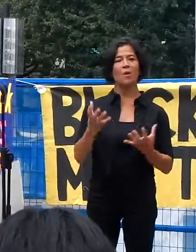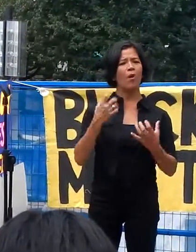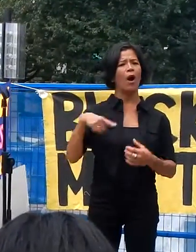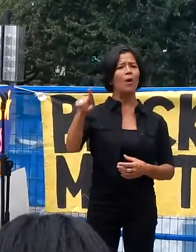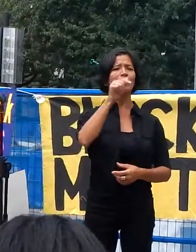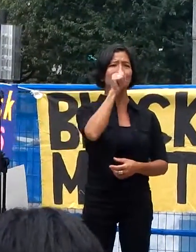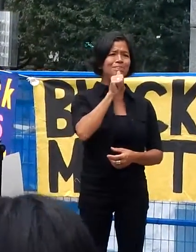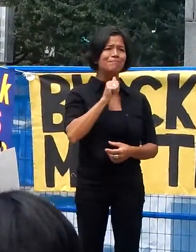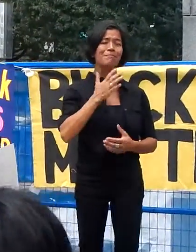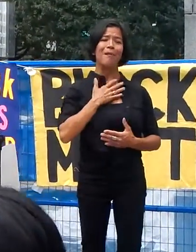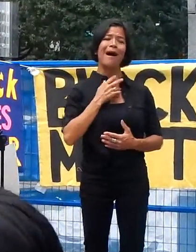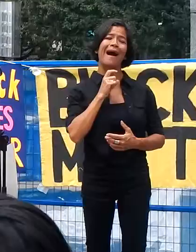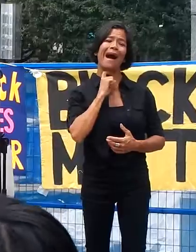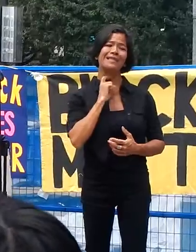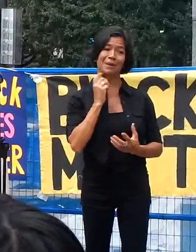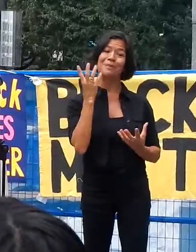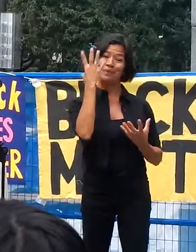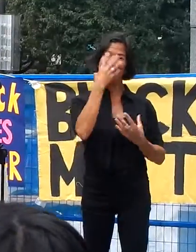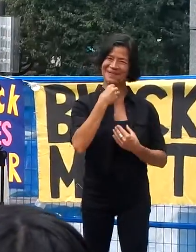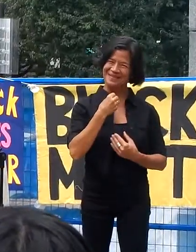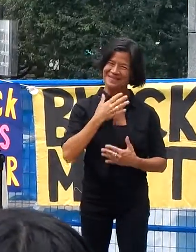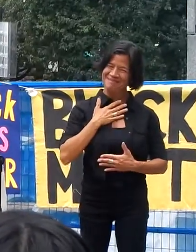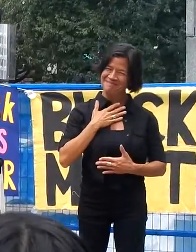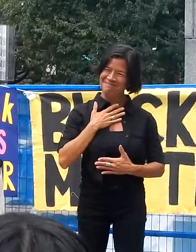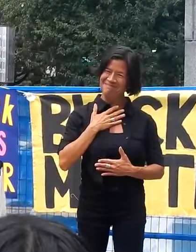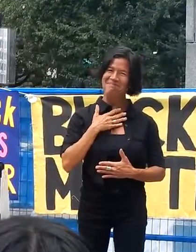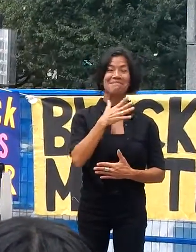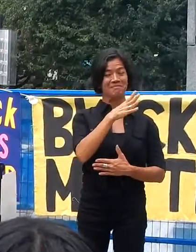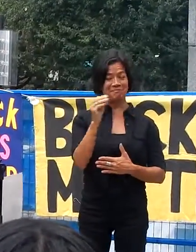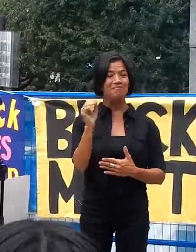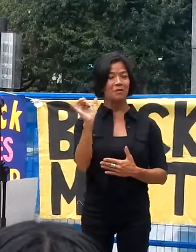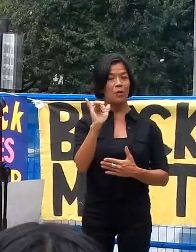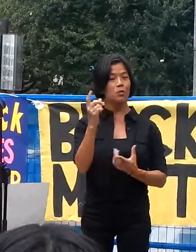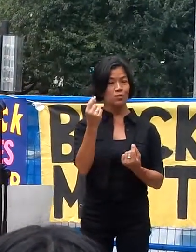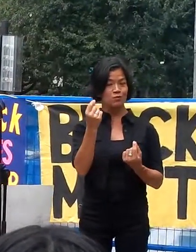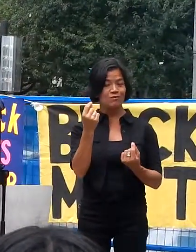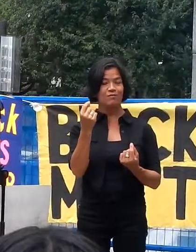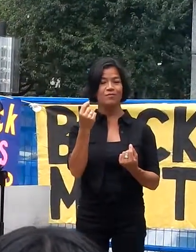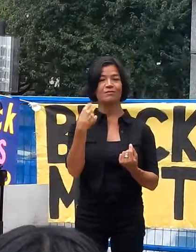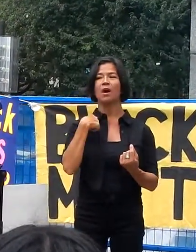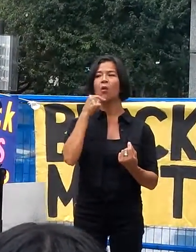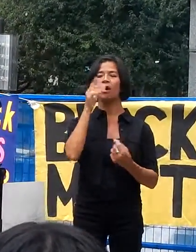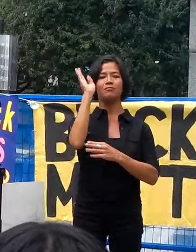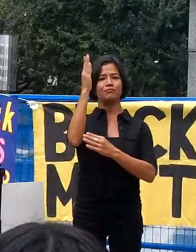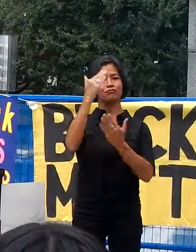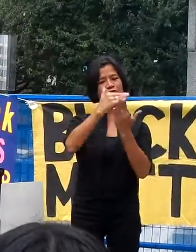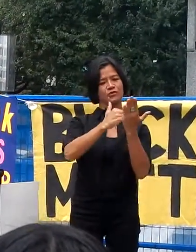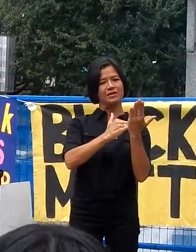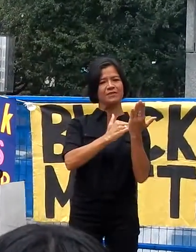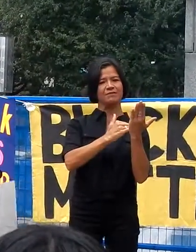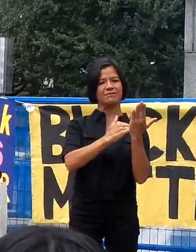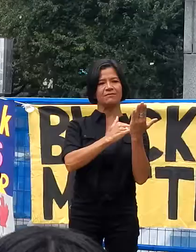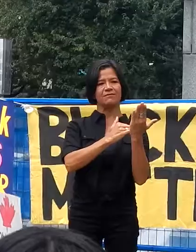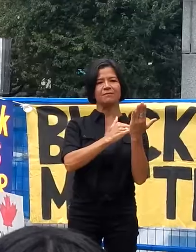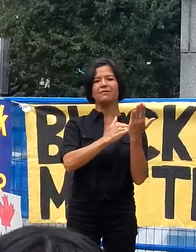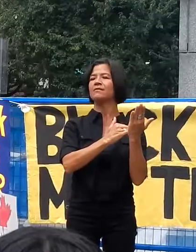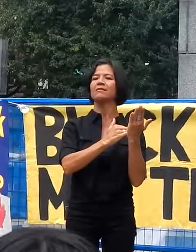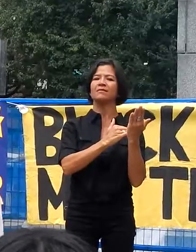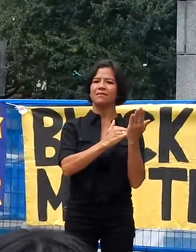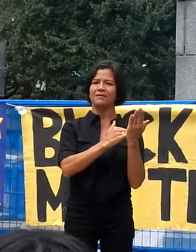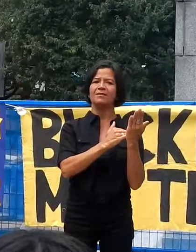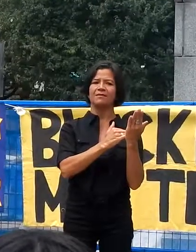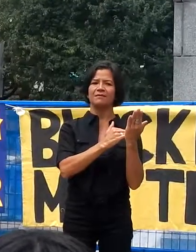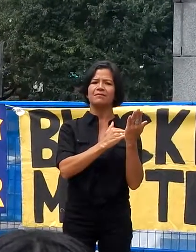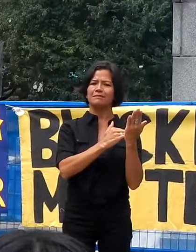have and I'm also going to read because I only can speak four languages that originated